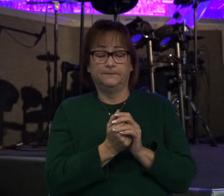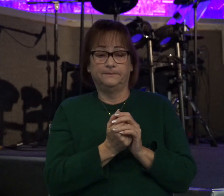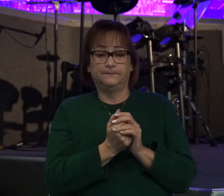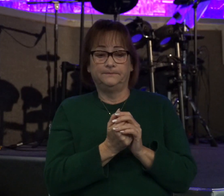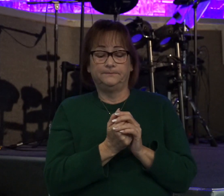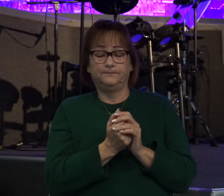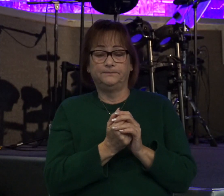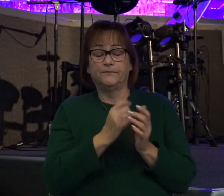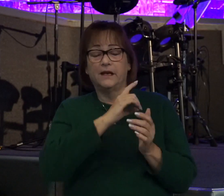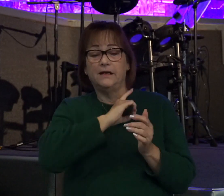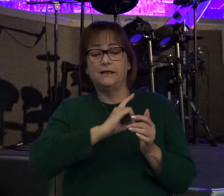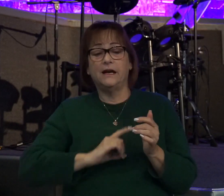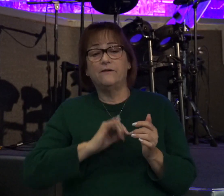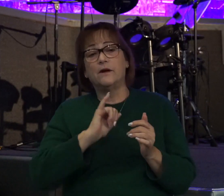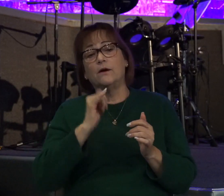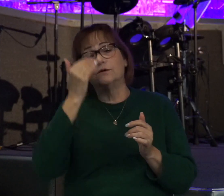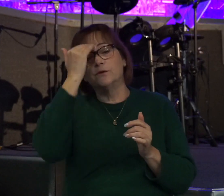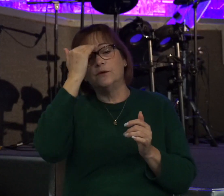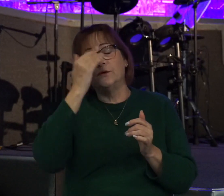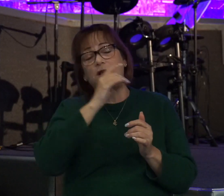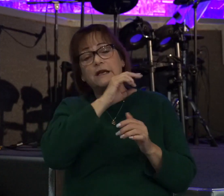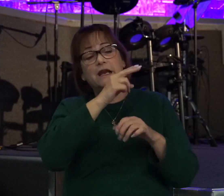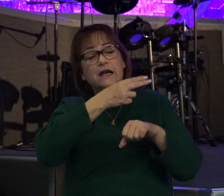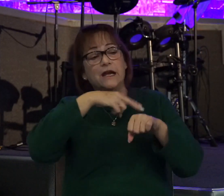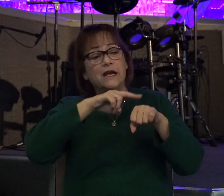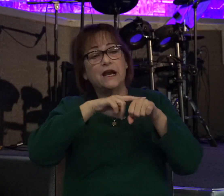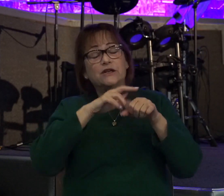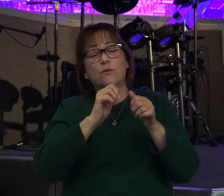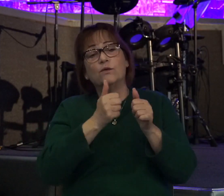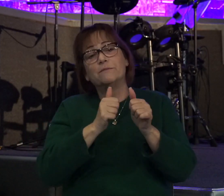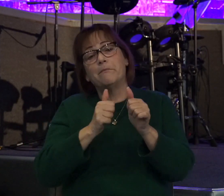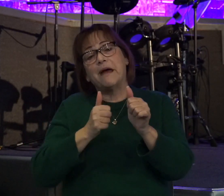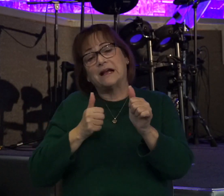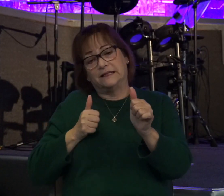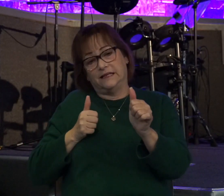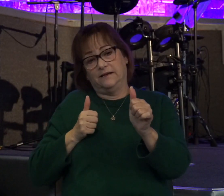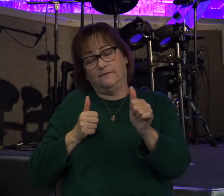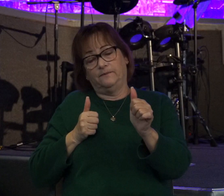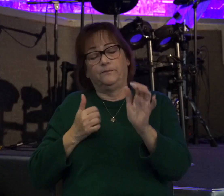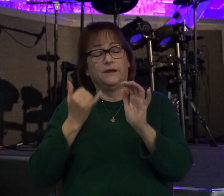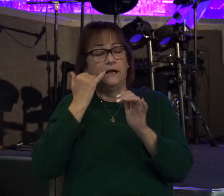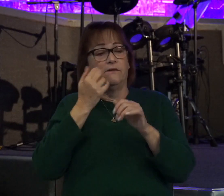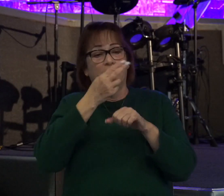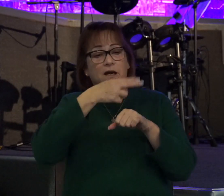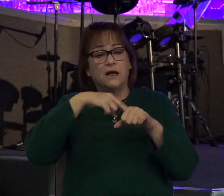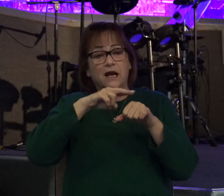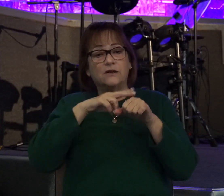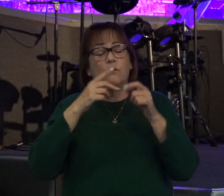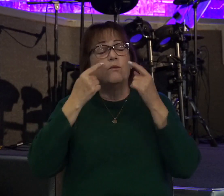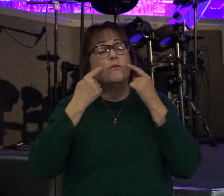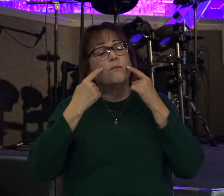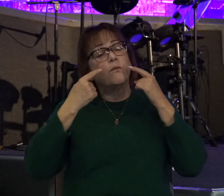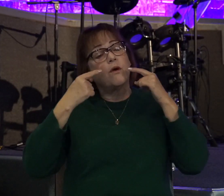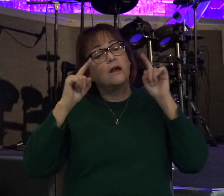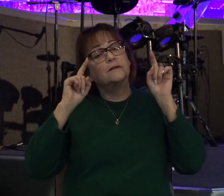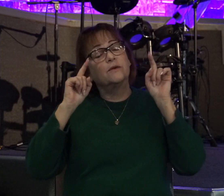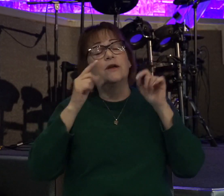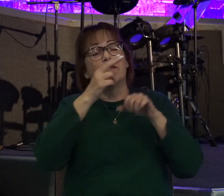David also knew that the nation was backslidden. And if the nation would prosper, the nation needed